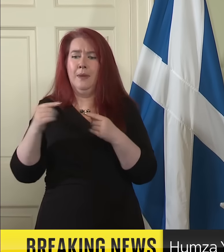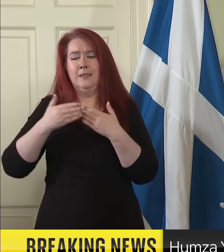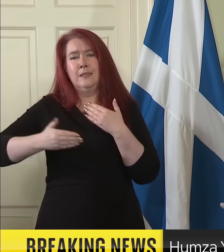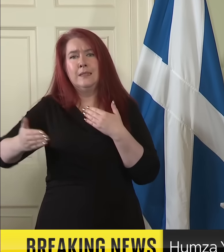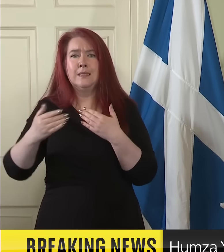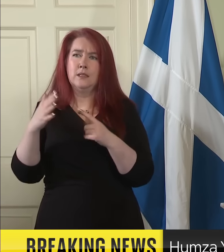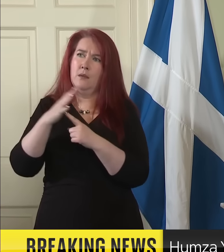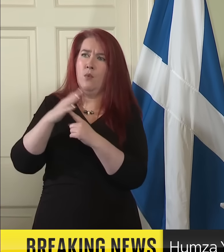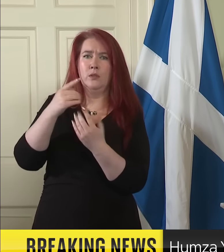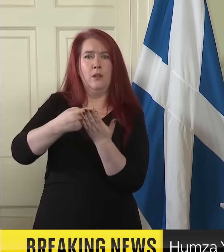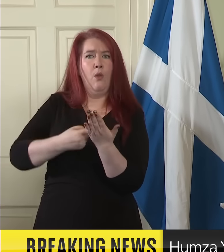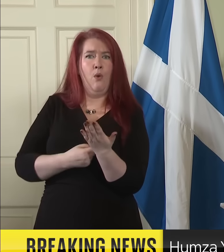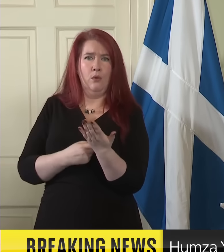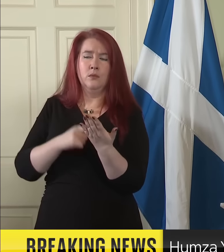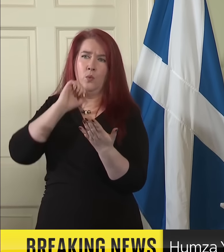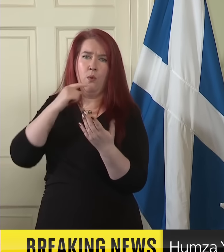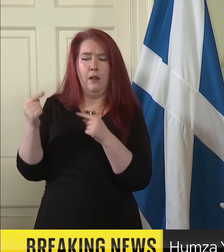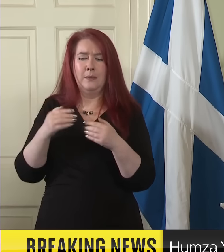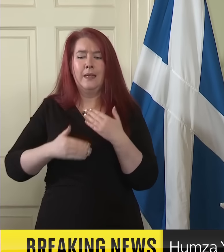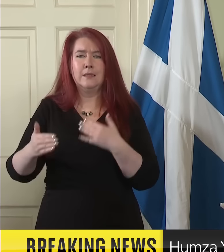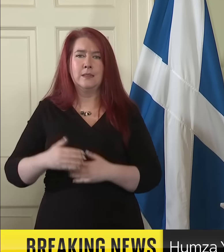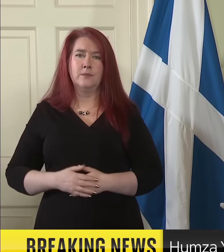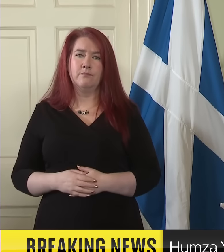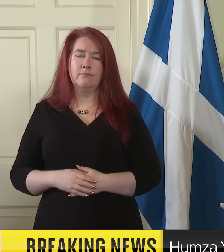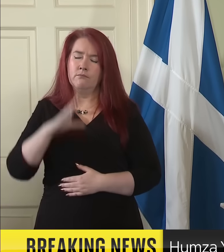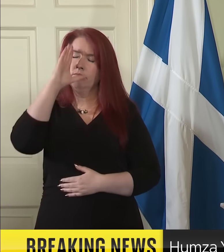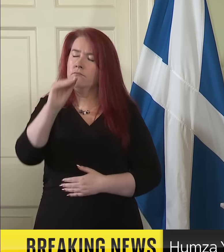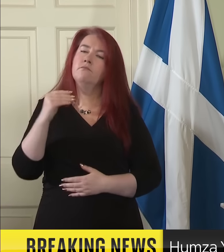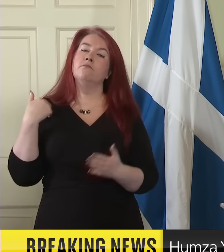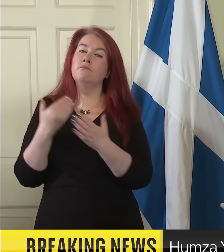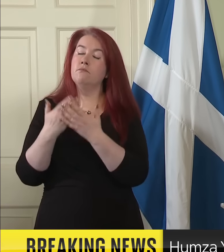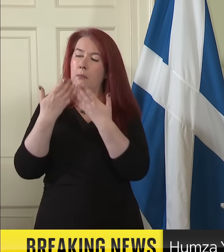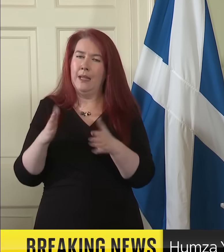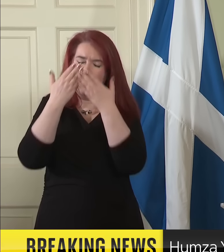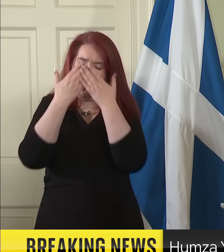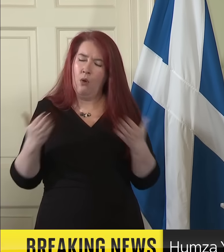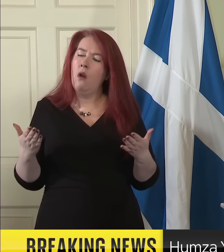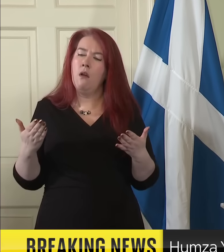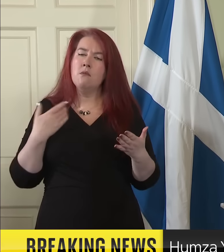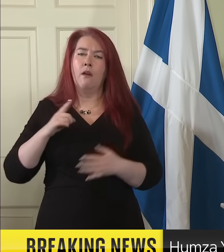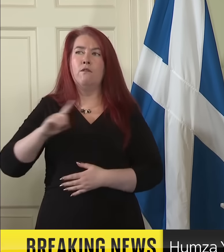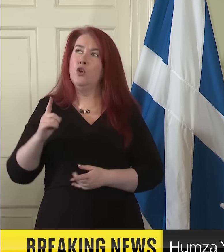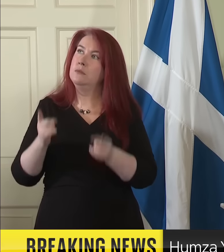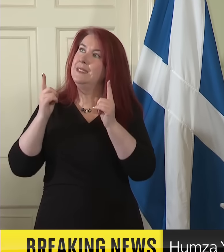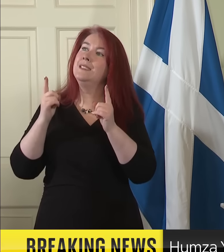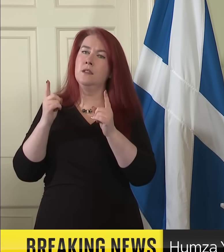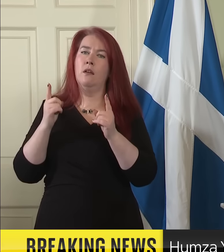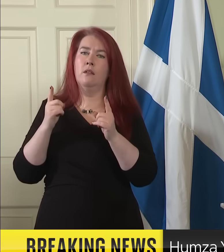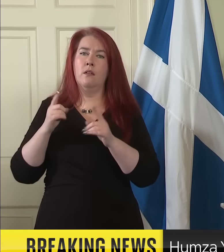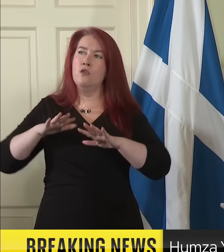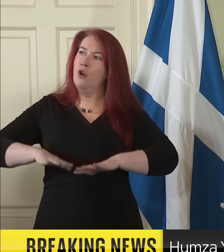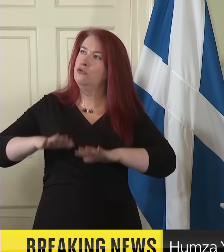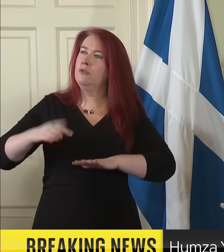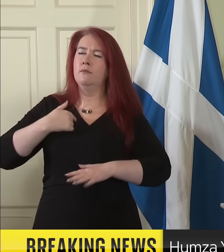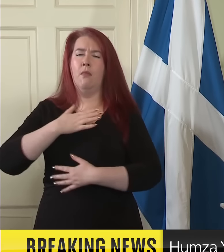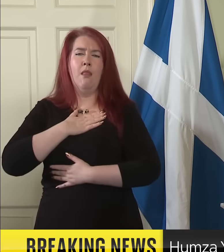and the coming weeks. I cannot tell you what an honour it is being the First Minister of the country I